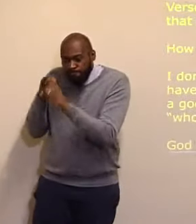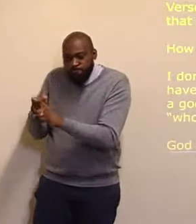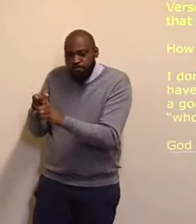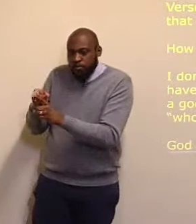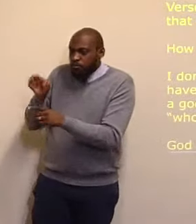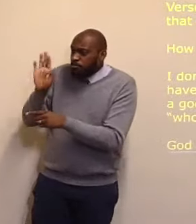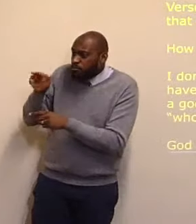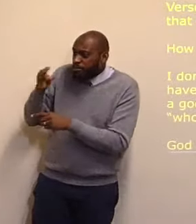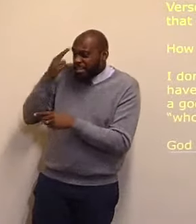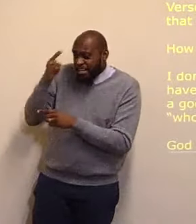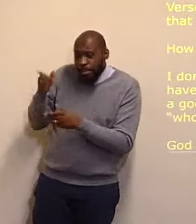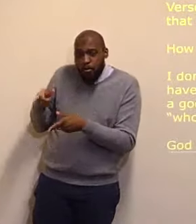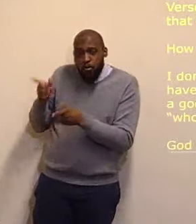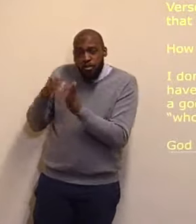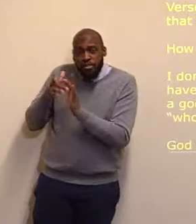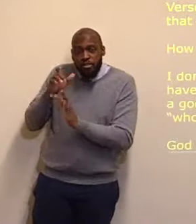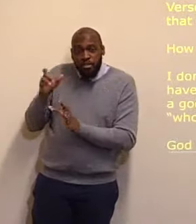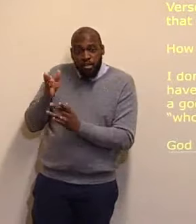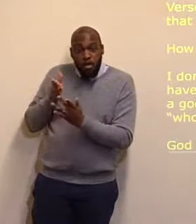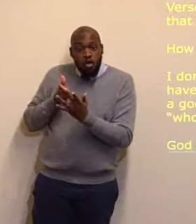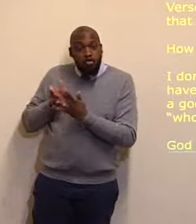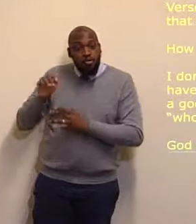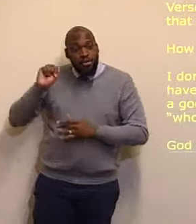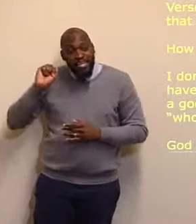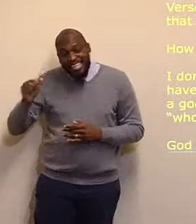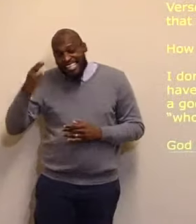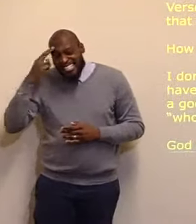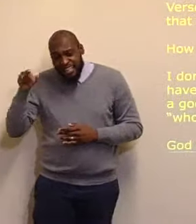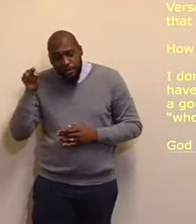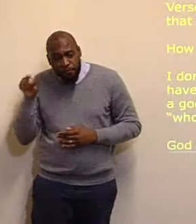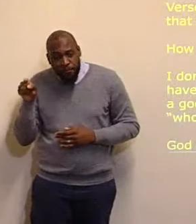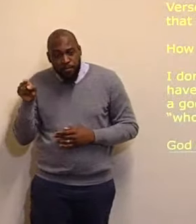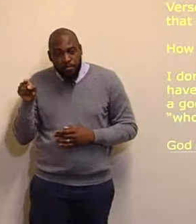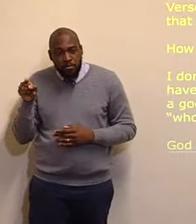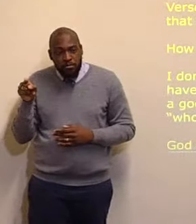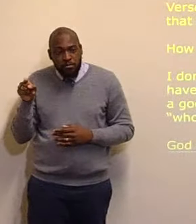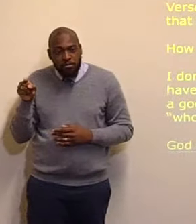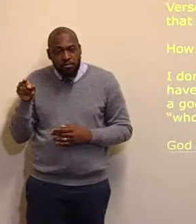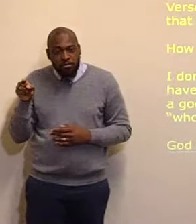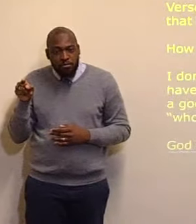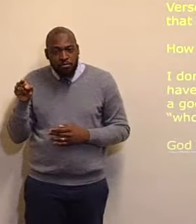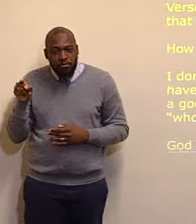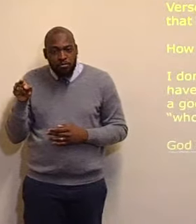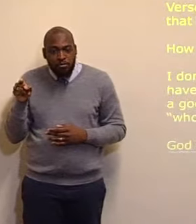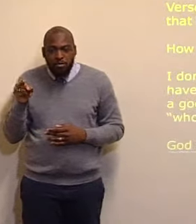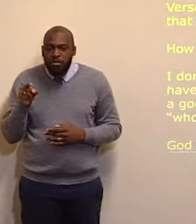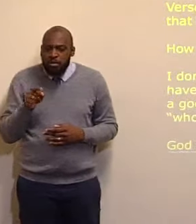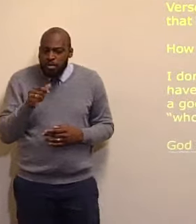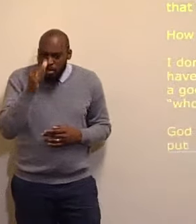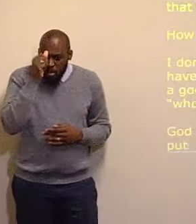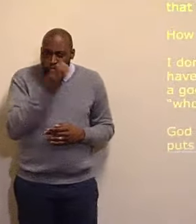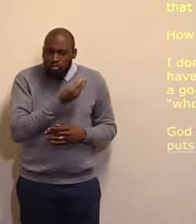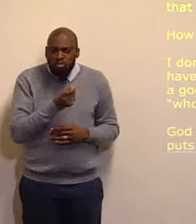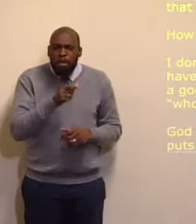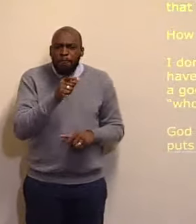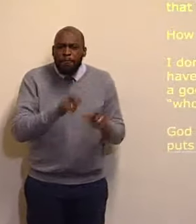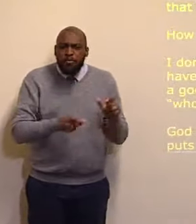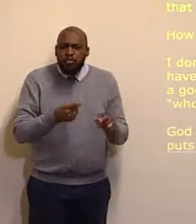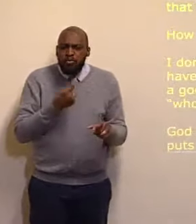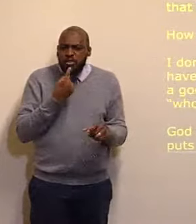it is through his name, for Christians, who are not sure, or so called Christians, who are still saying, oh, I do not know, is